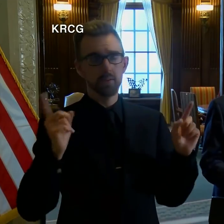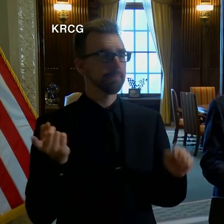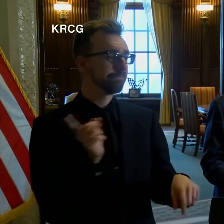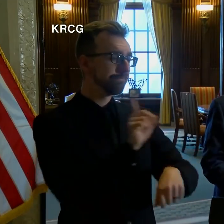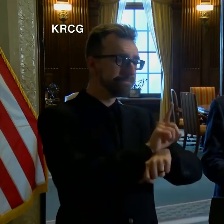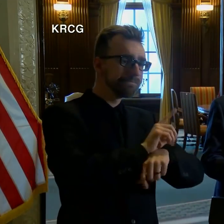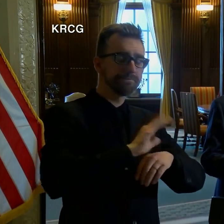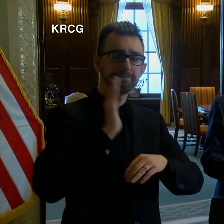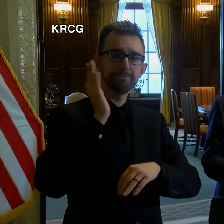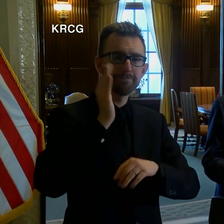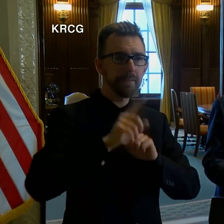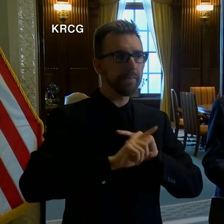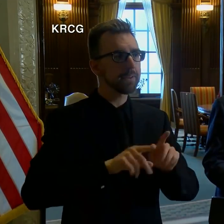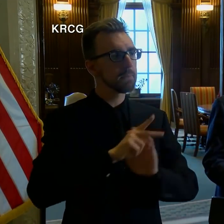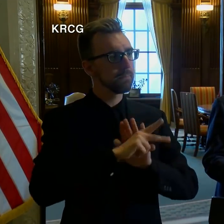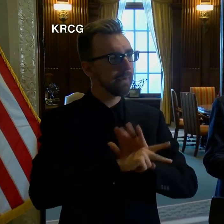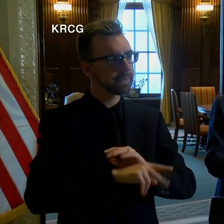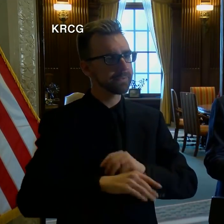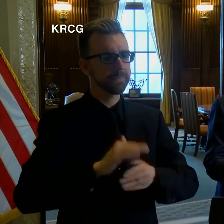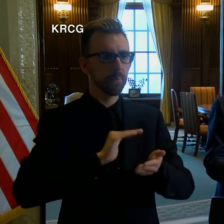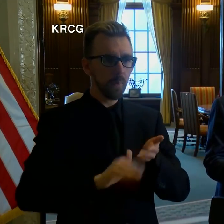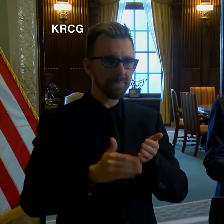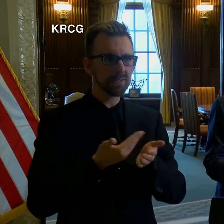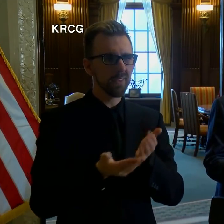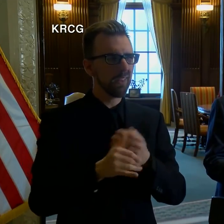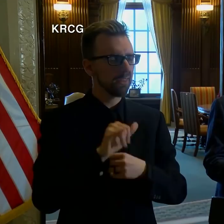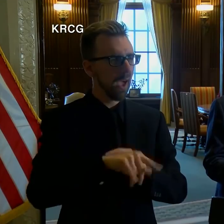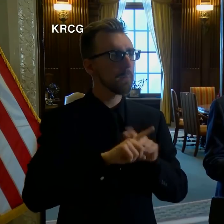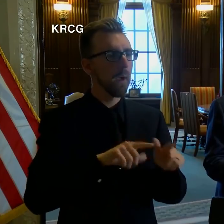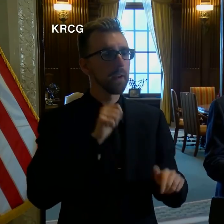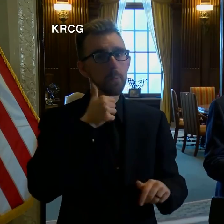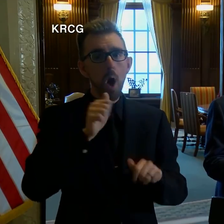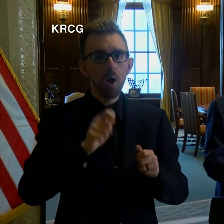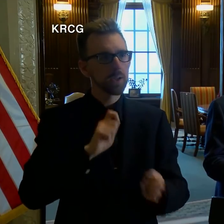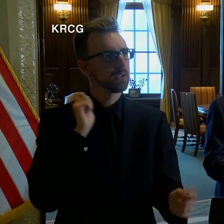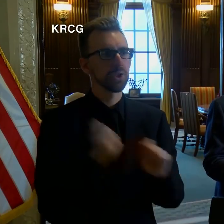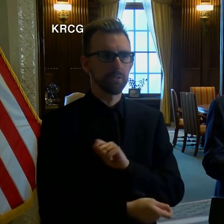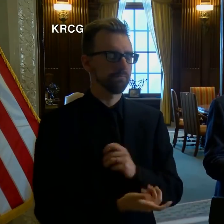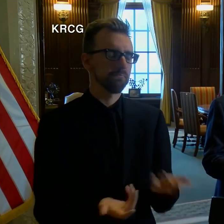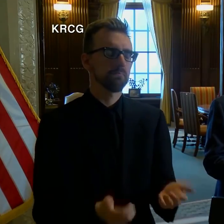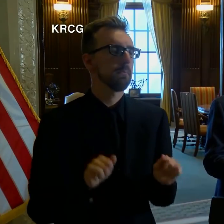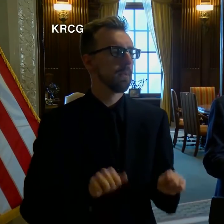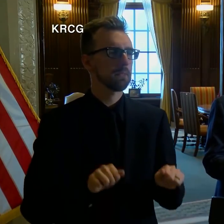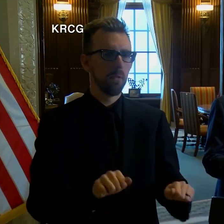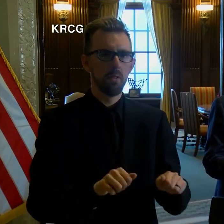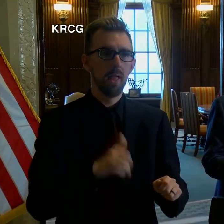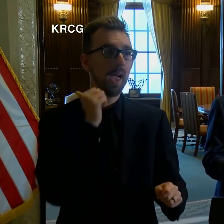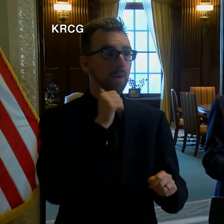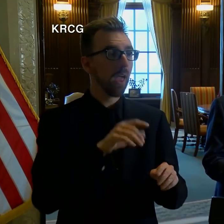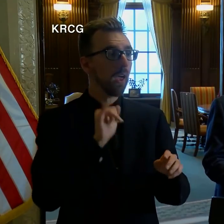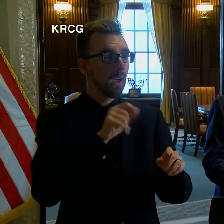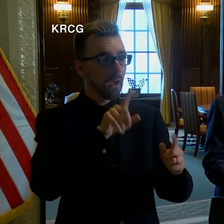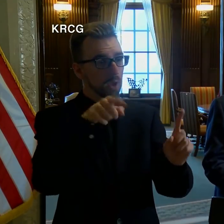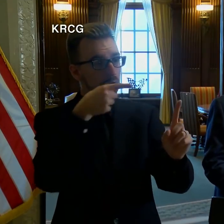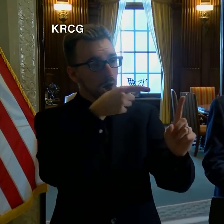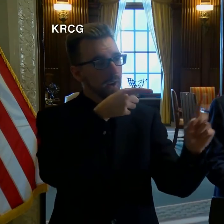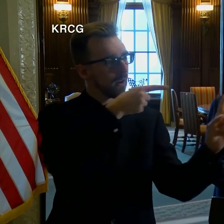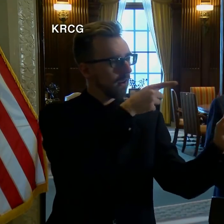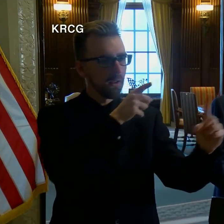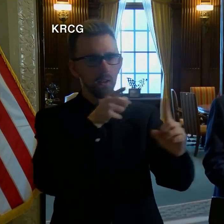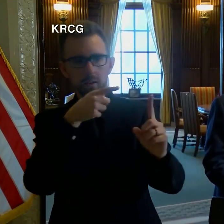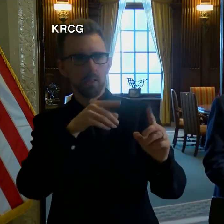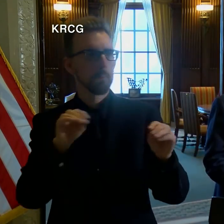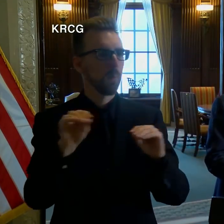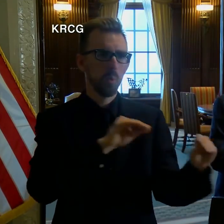different policies, about different waivers, but tomorrow it could change again. It's just a moving target every day to what we do up here.